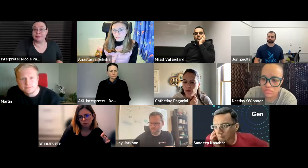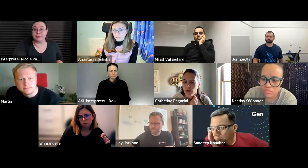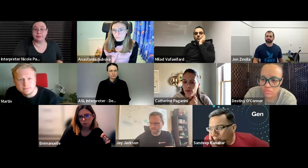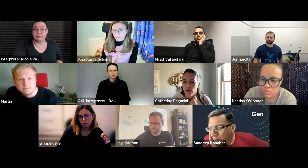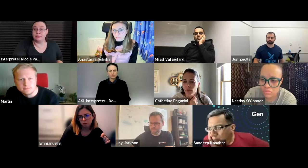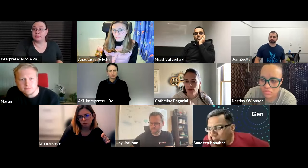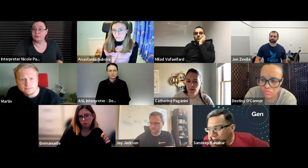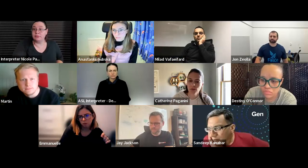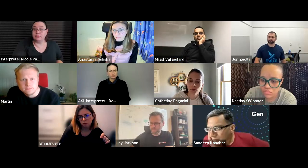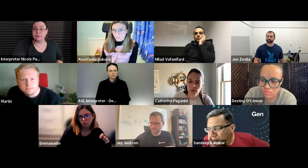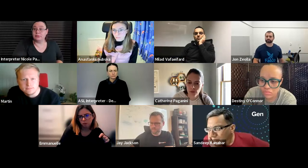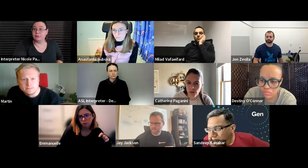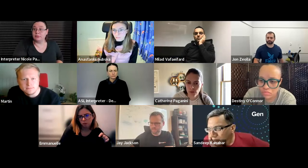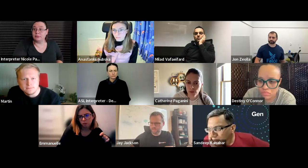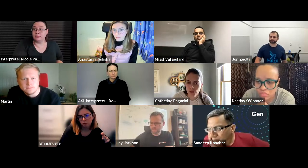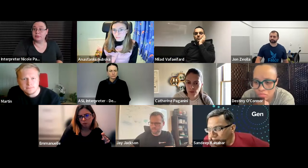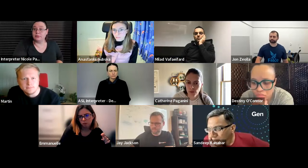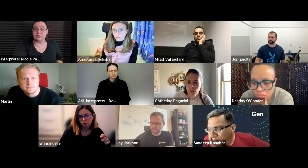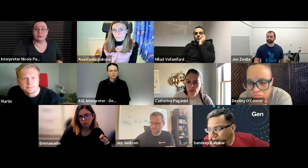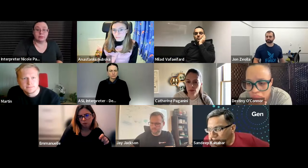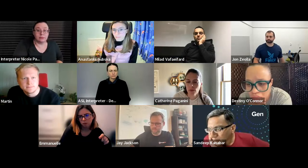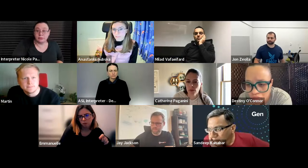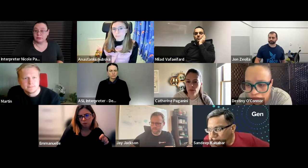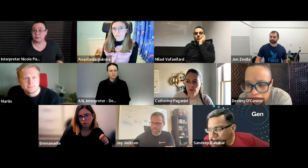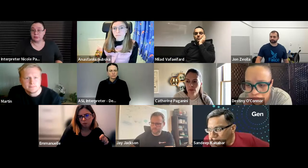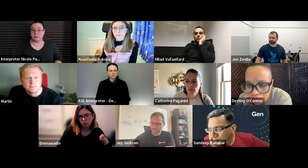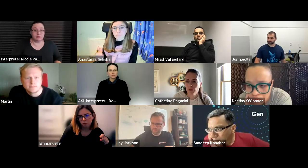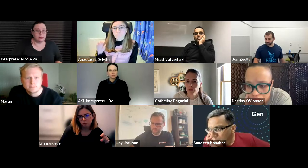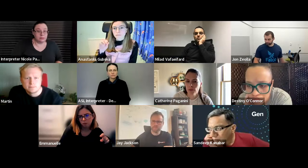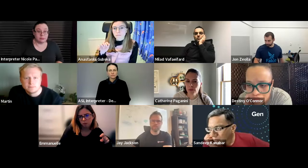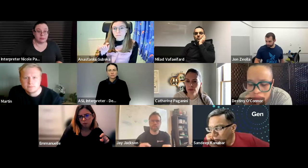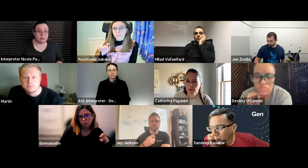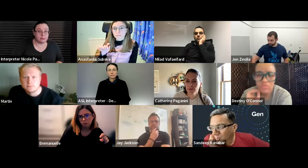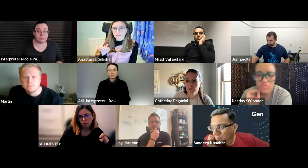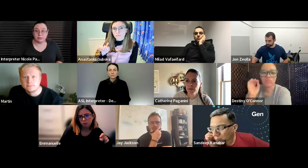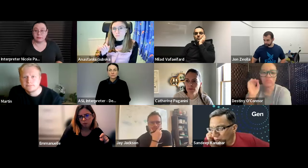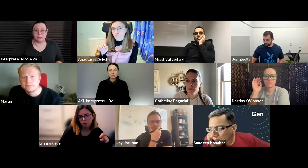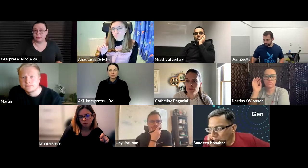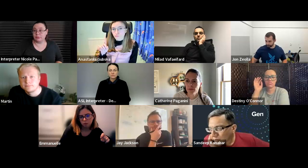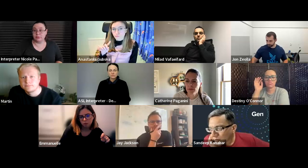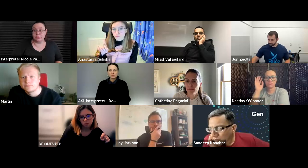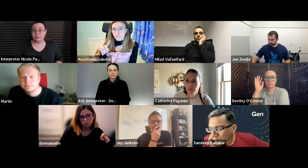that um